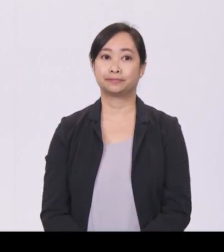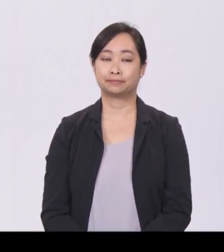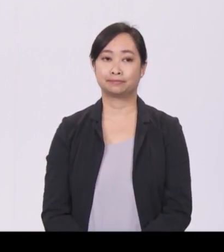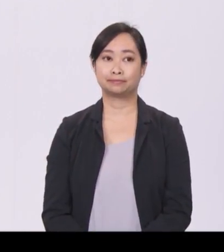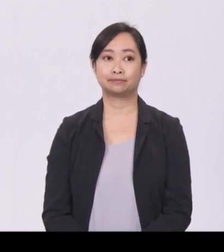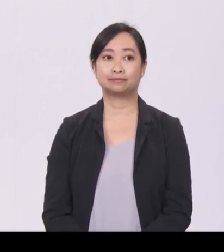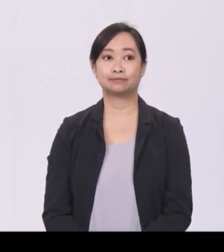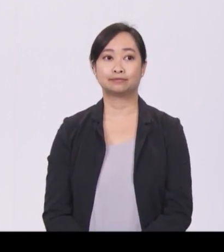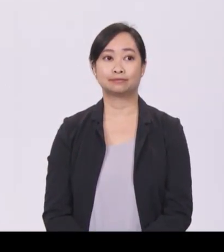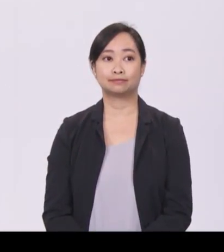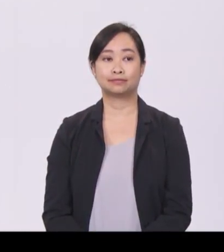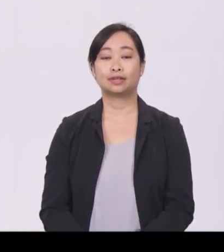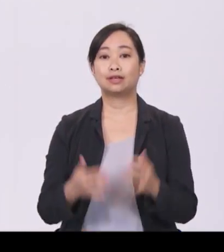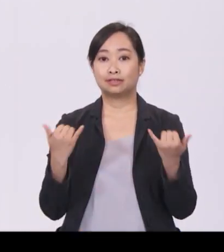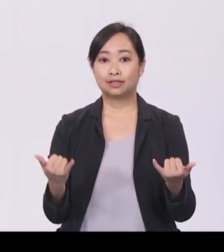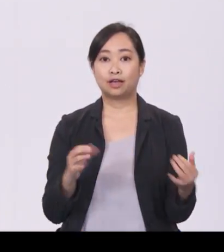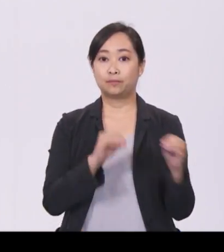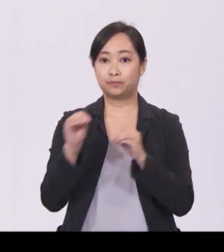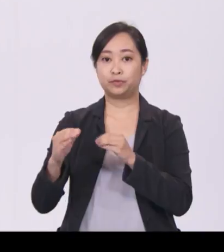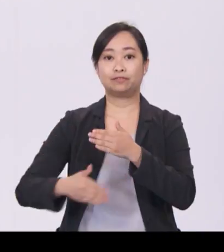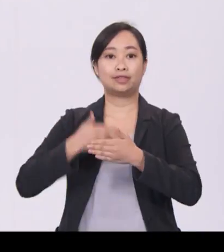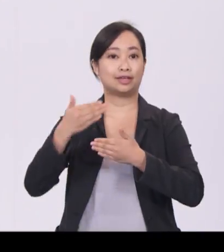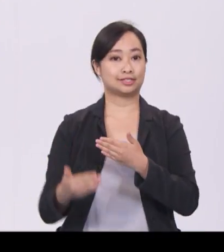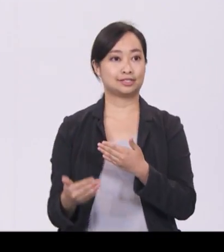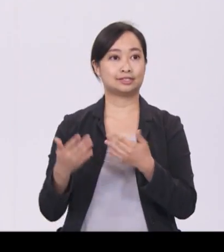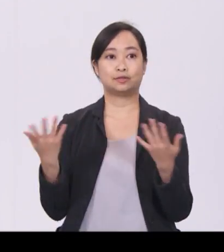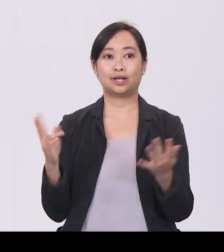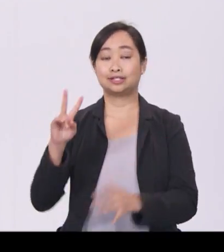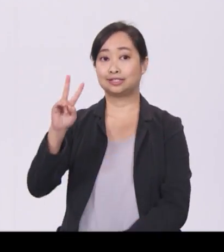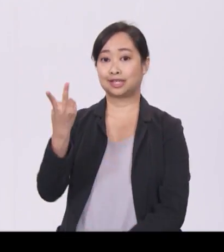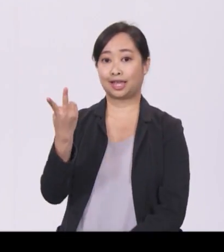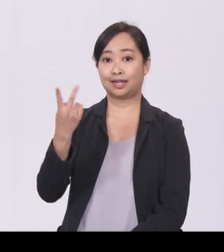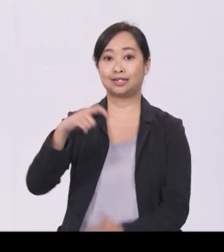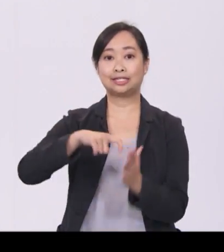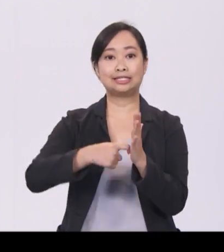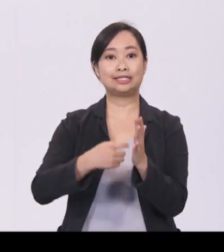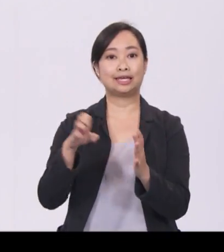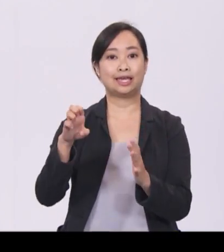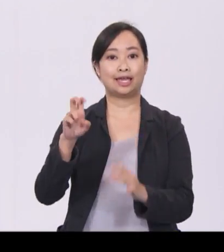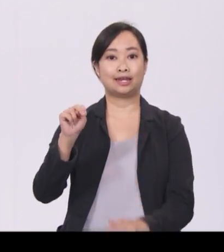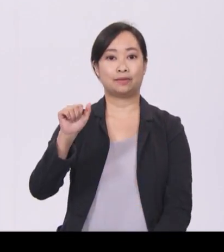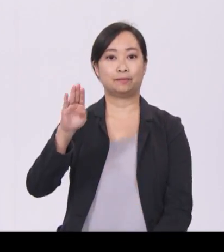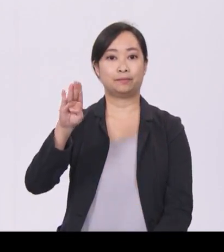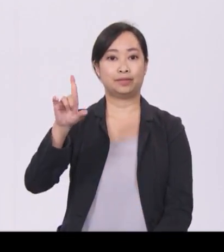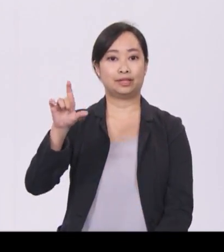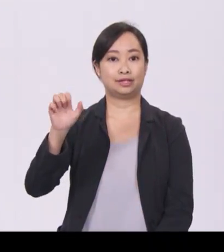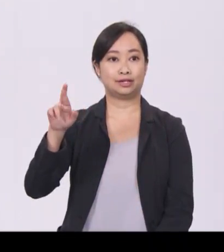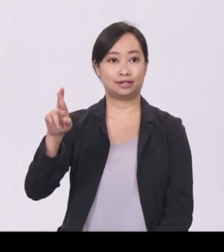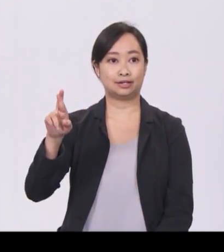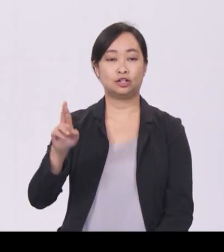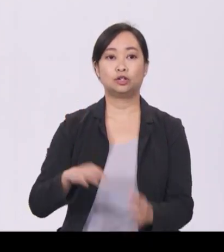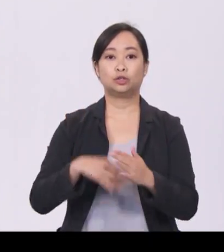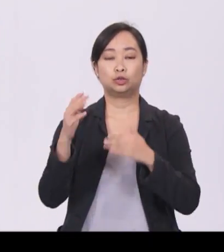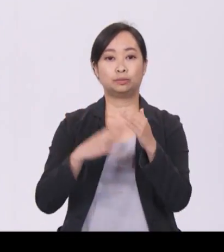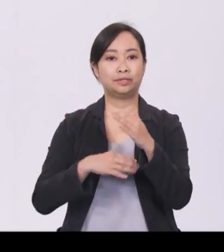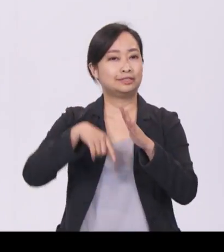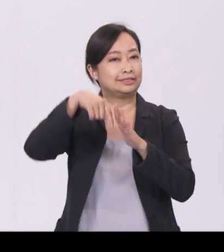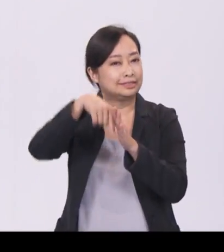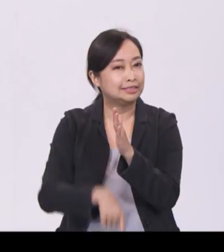Let me now move on to the second key enabler, building deep capabilities in our firms